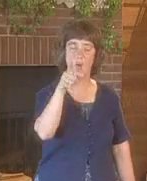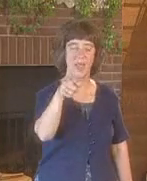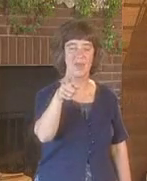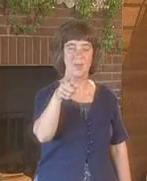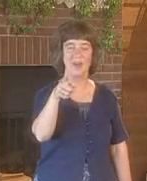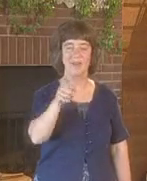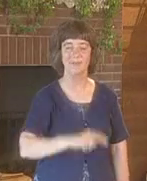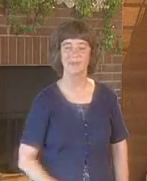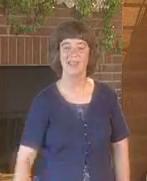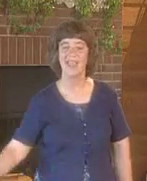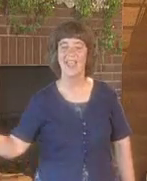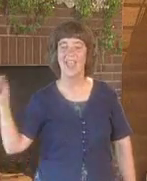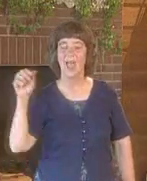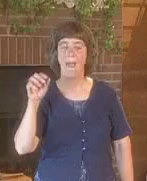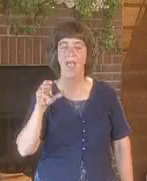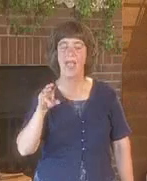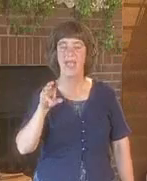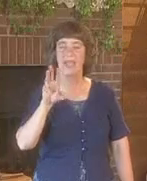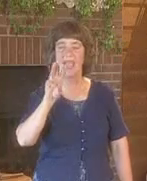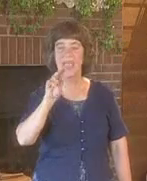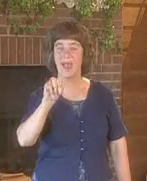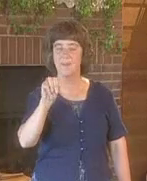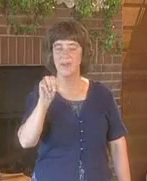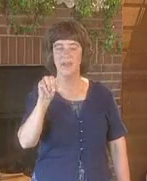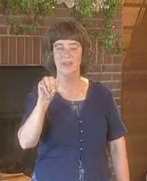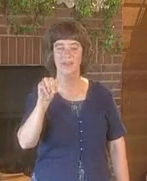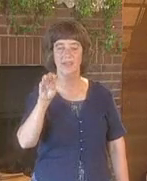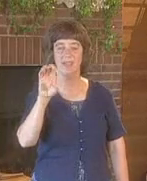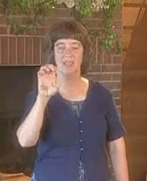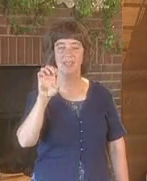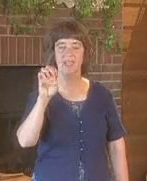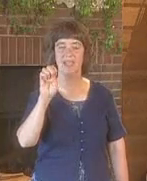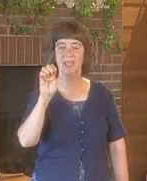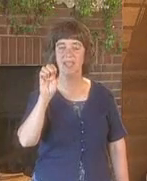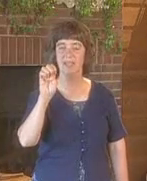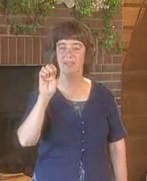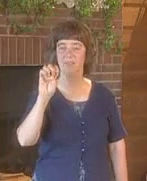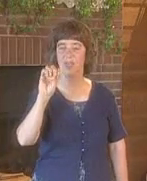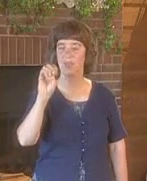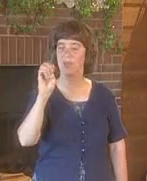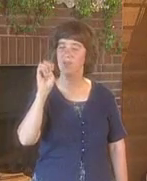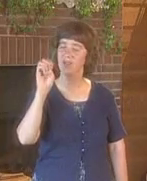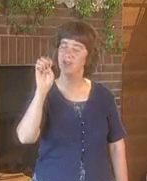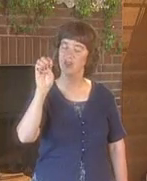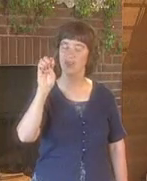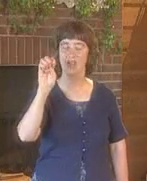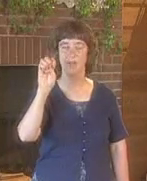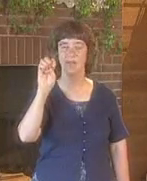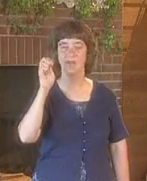okay to point. And M-E, the four fingers are on top of